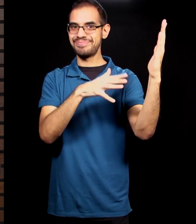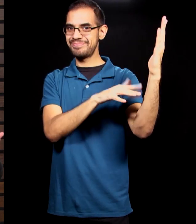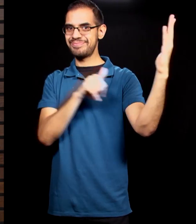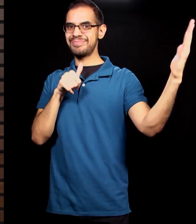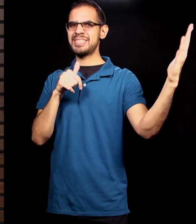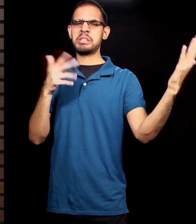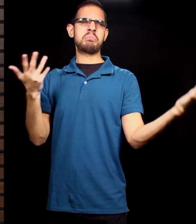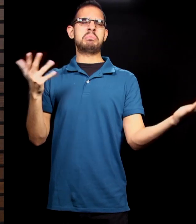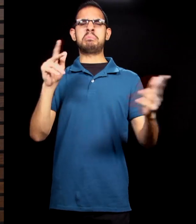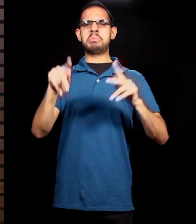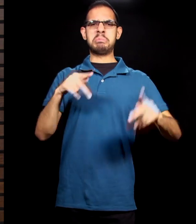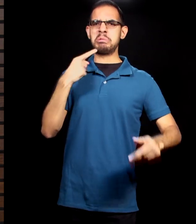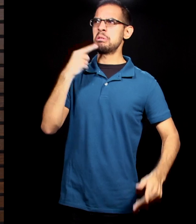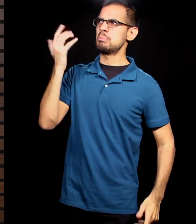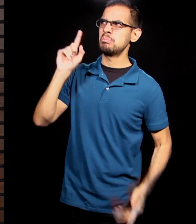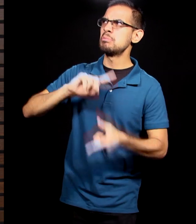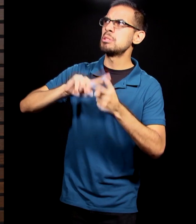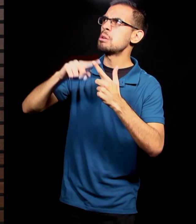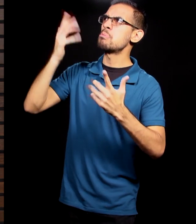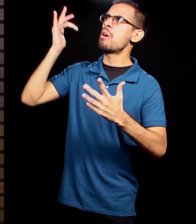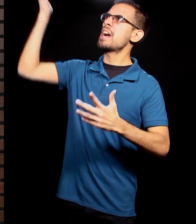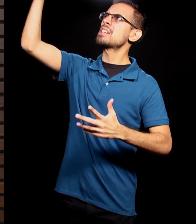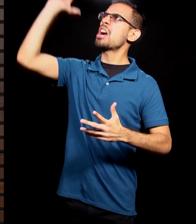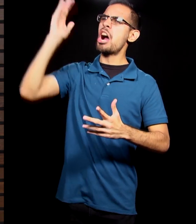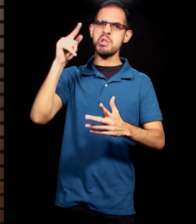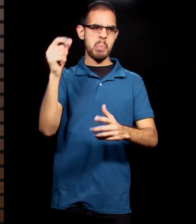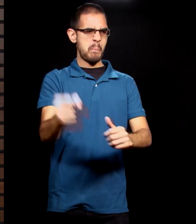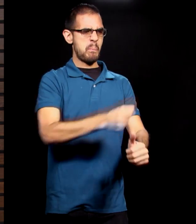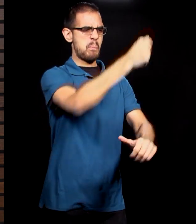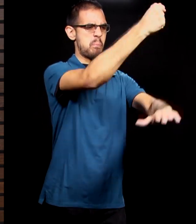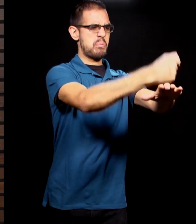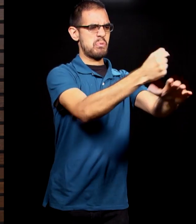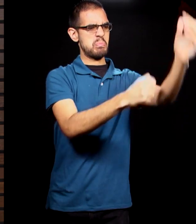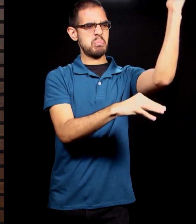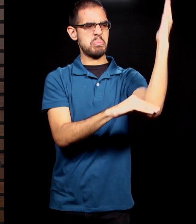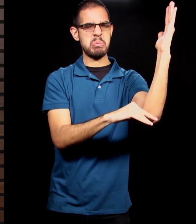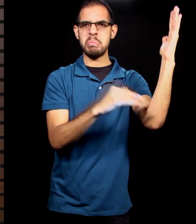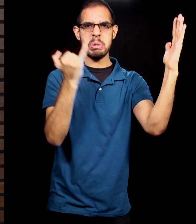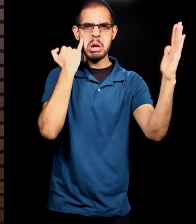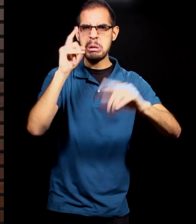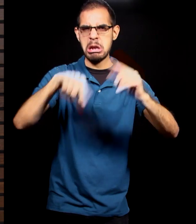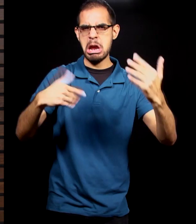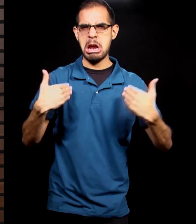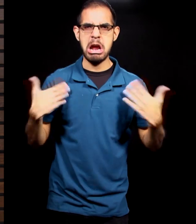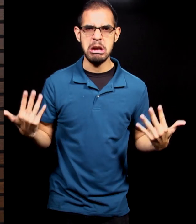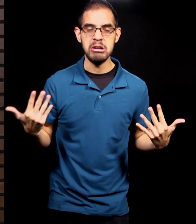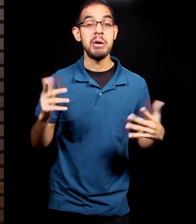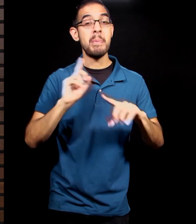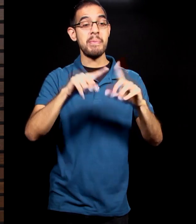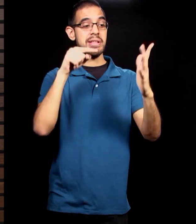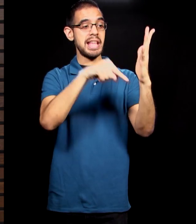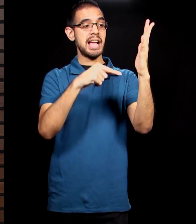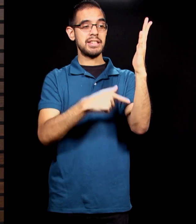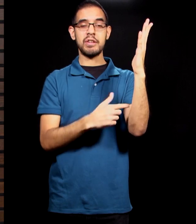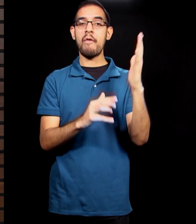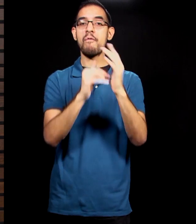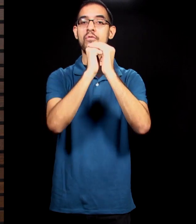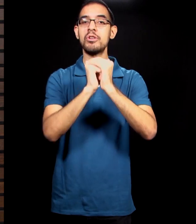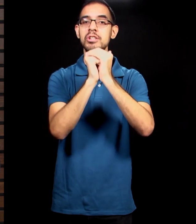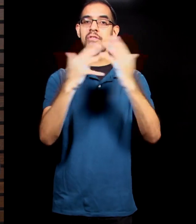to eat it to begin with? Well, my own commentary is that the tree represents the willful worship of humanity. You see, by not